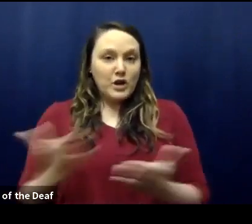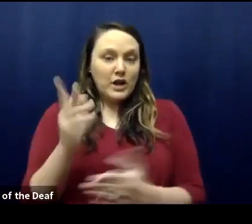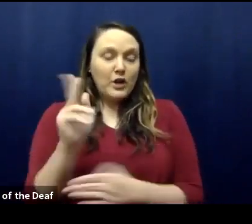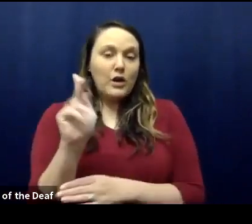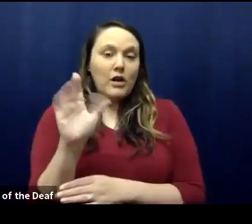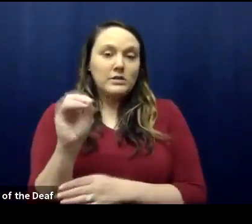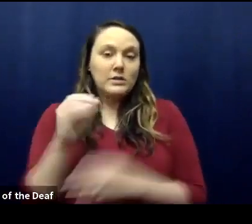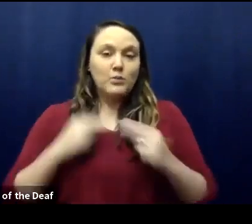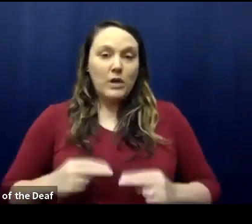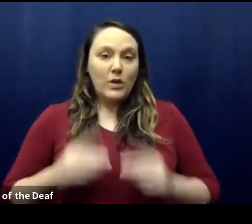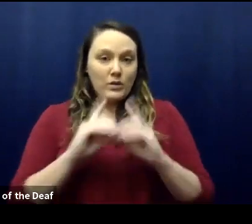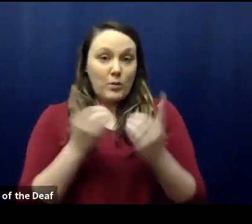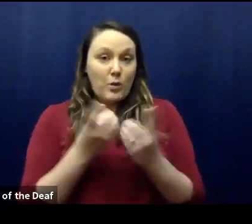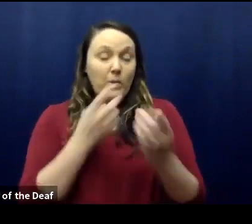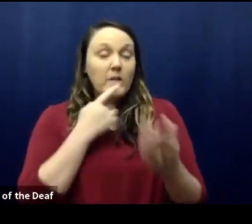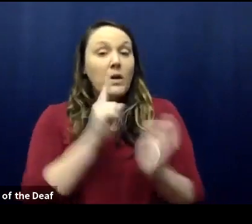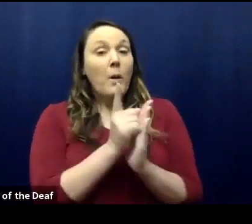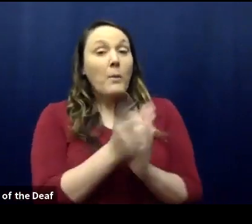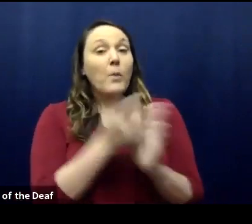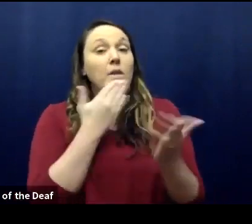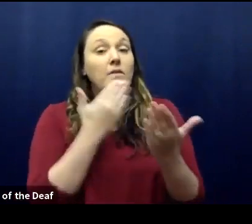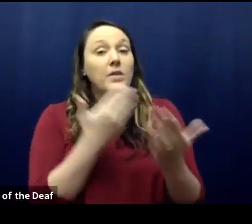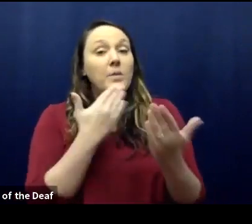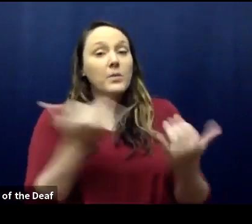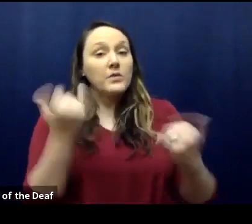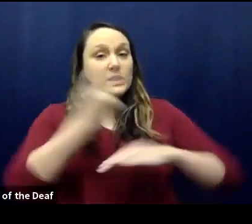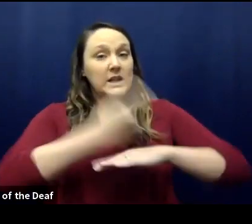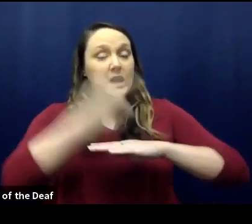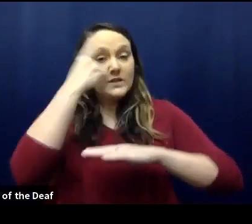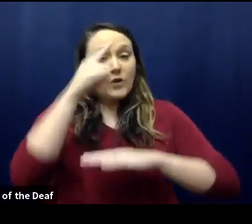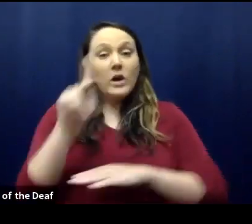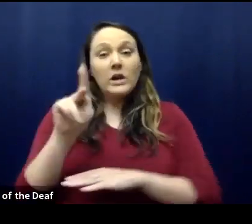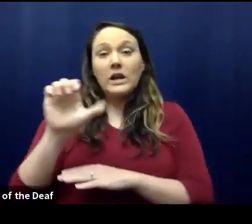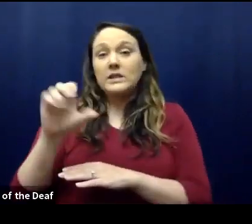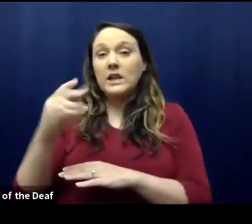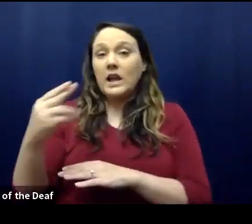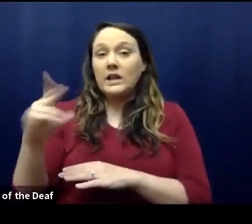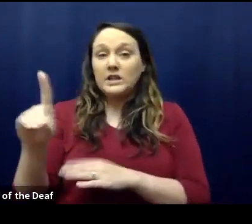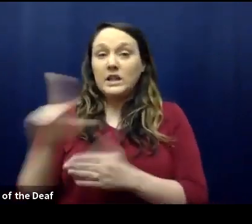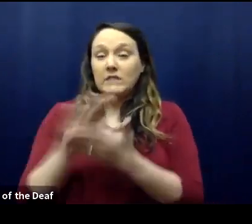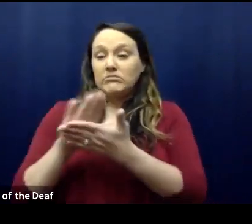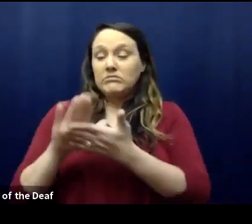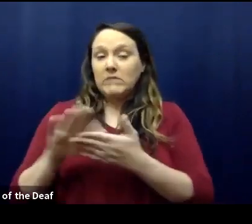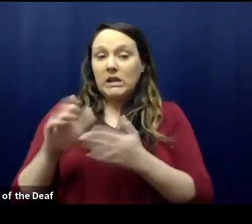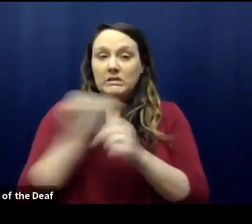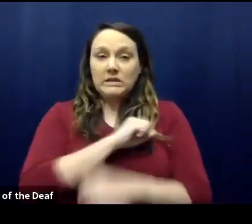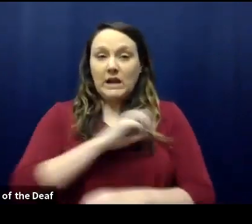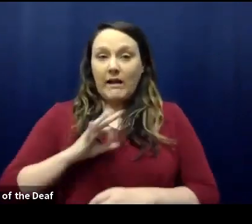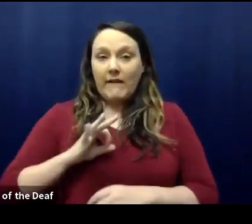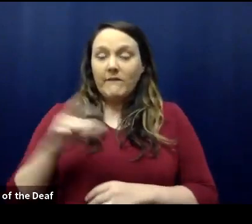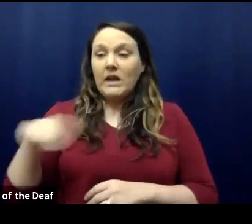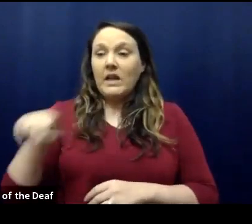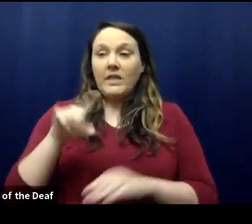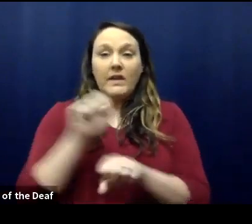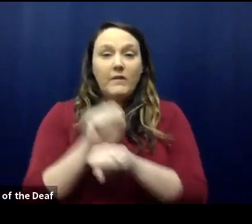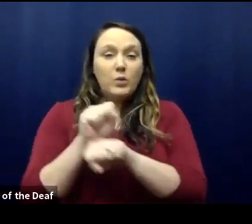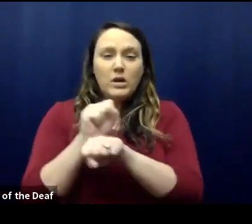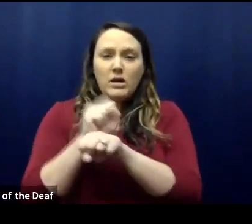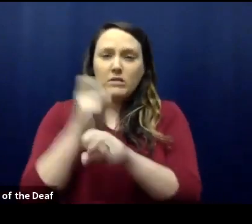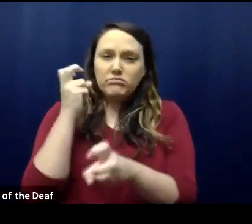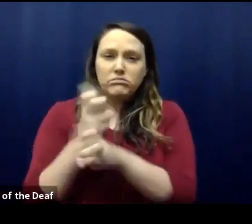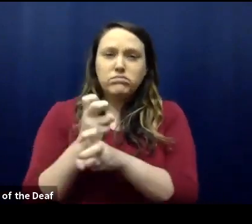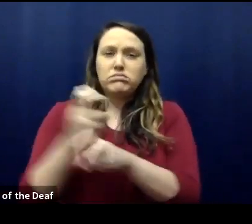today is dedicated to KCHD's custodial staff who has worked diligently since the